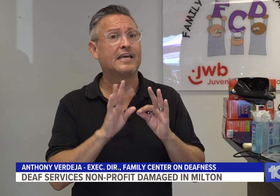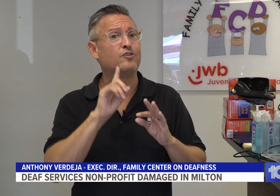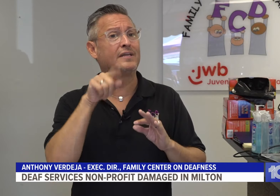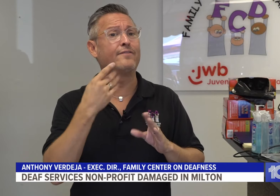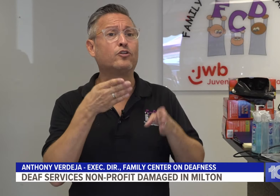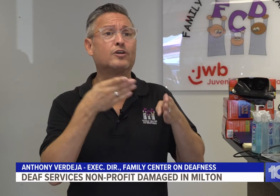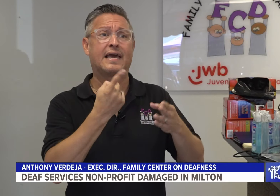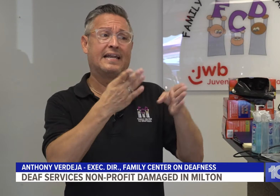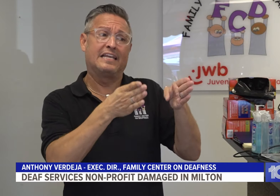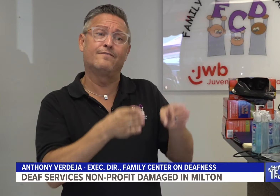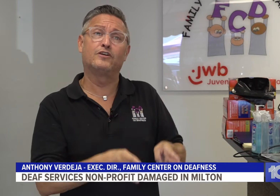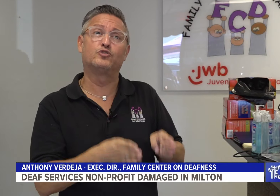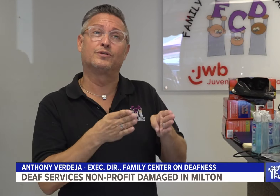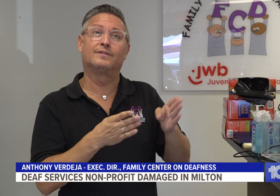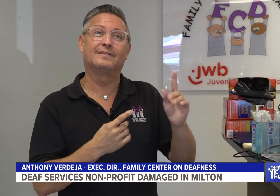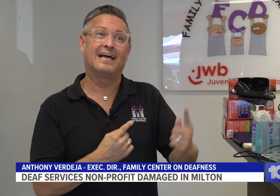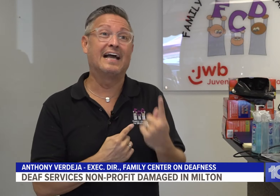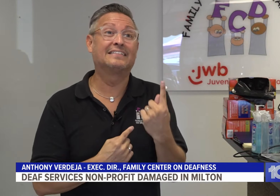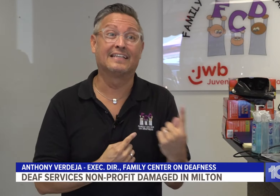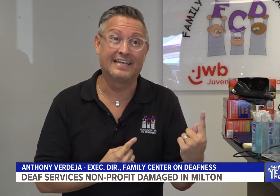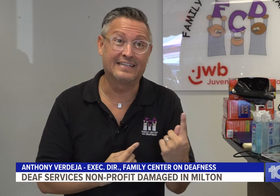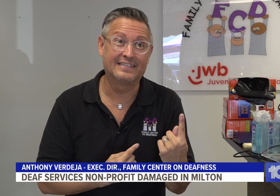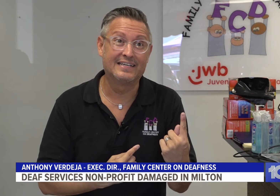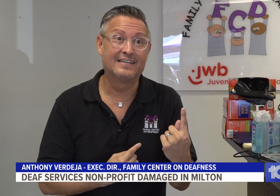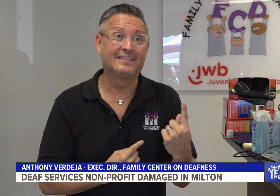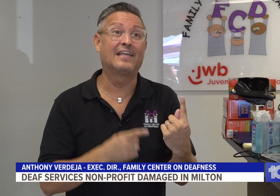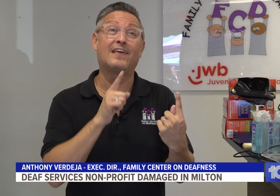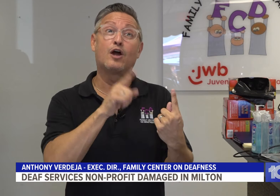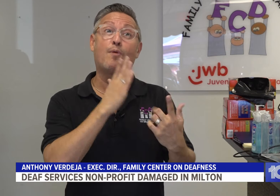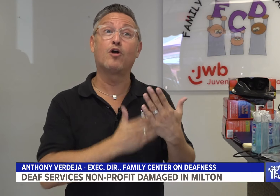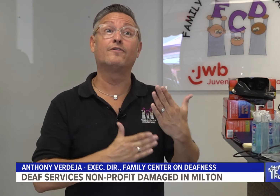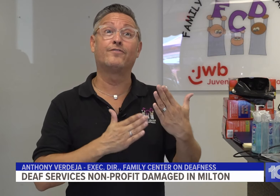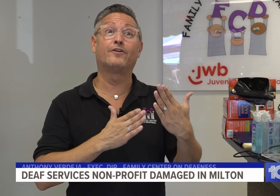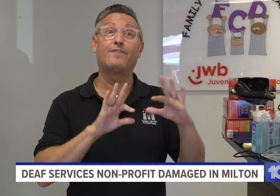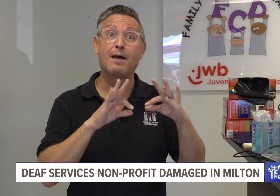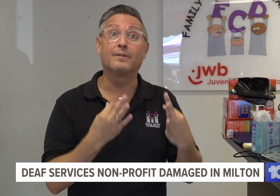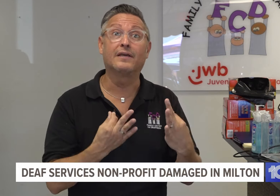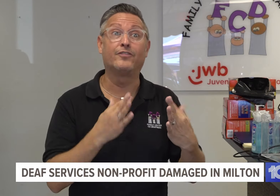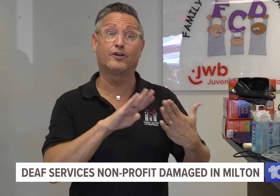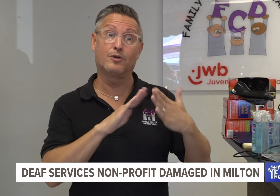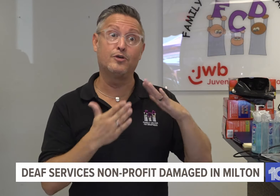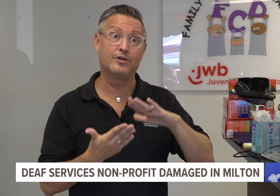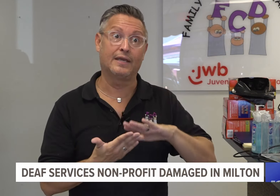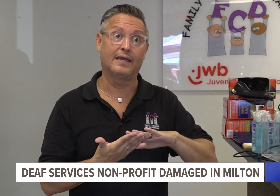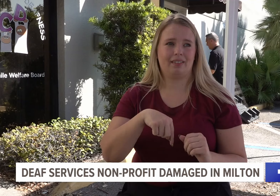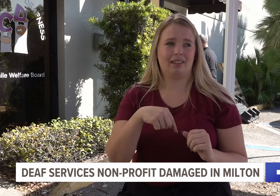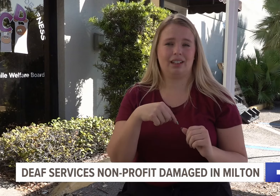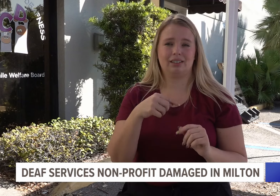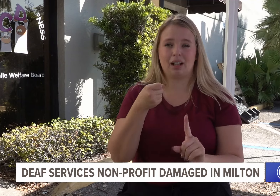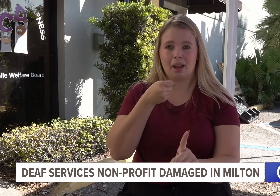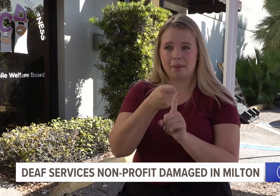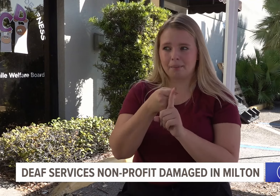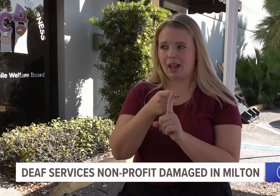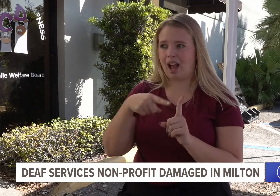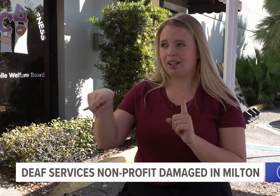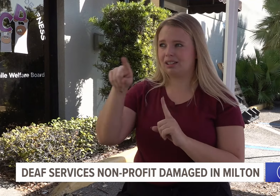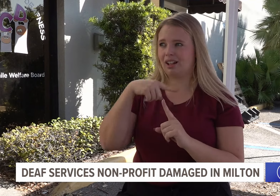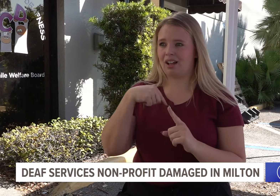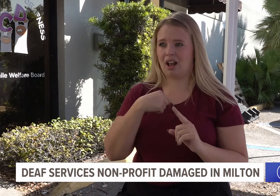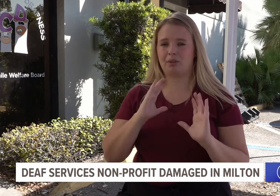that you can never look at an individual isolated, that they are part of their family, their community. Sarah Tracic says FCD